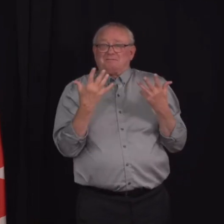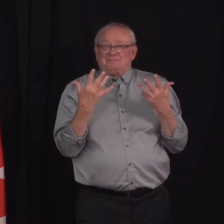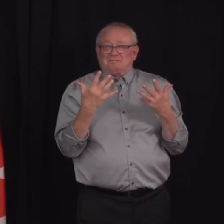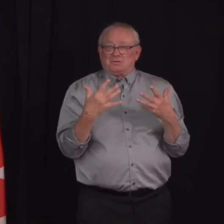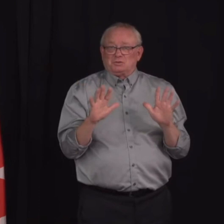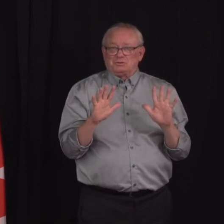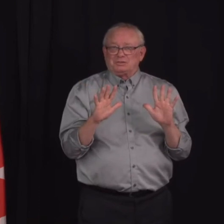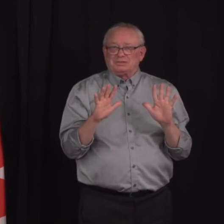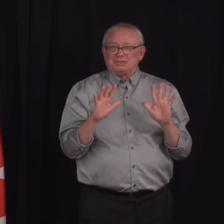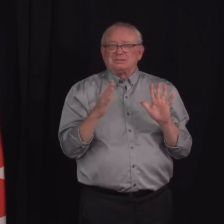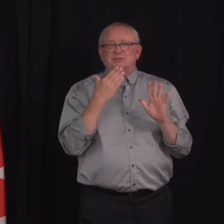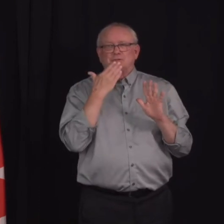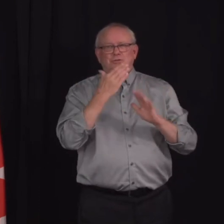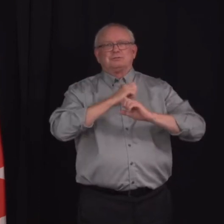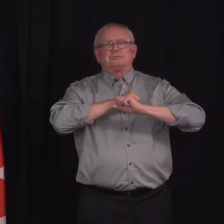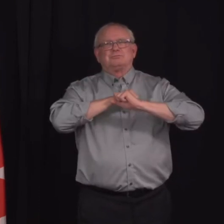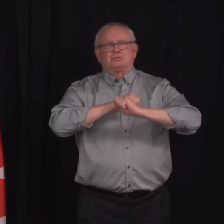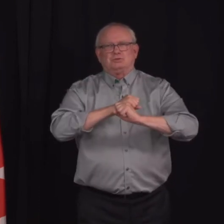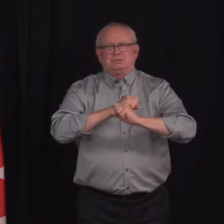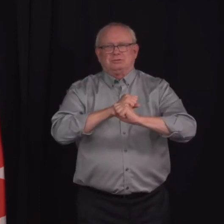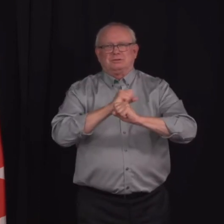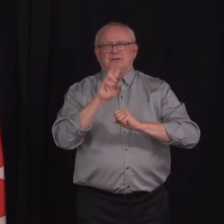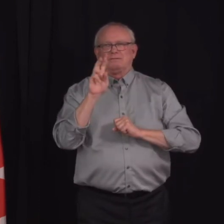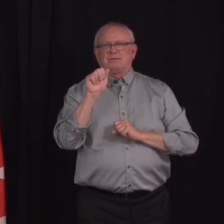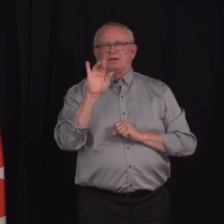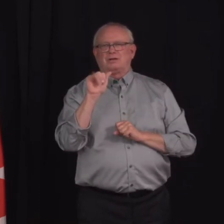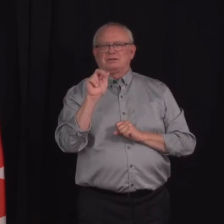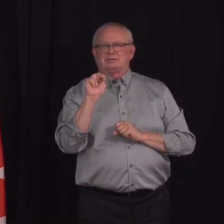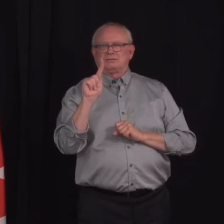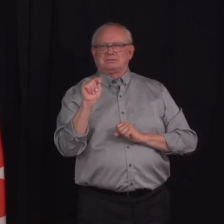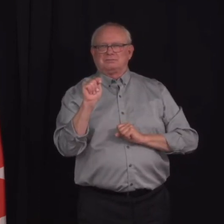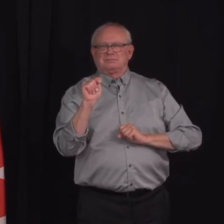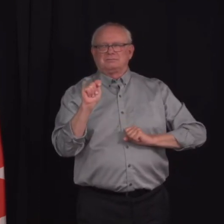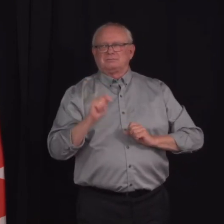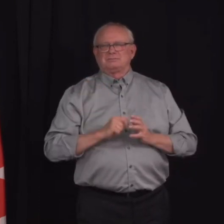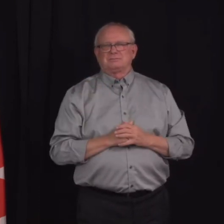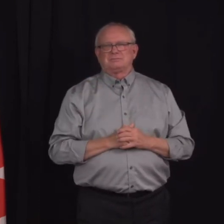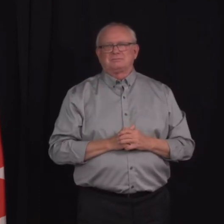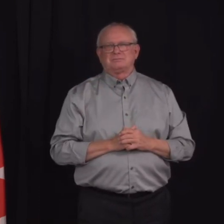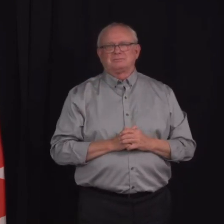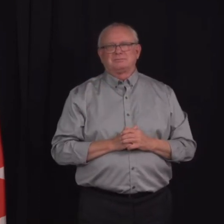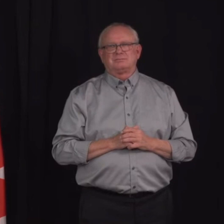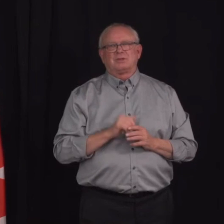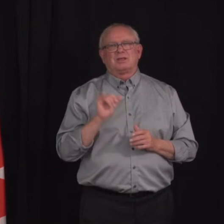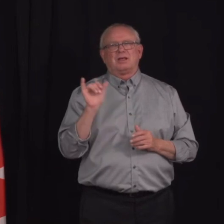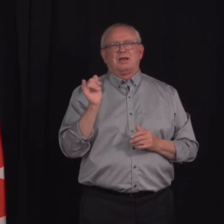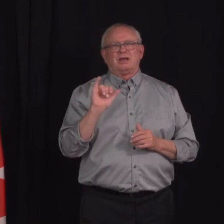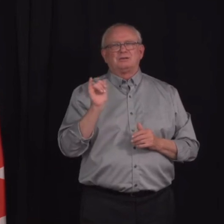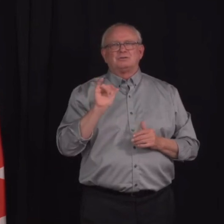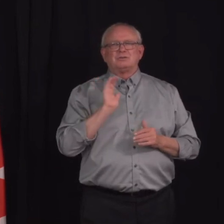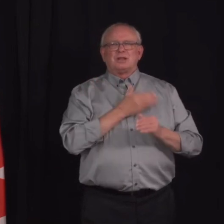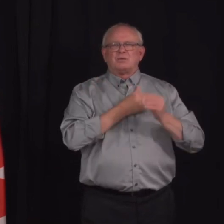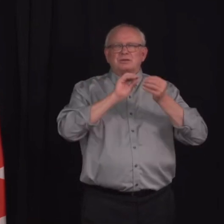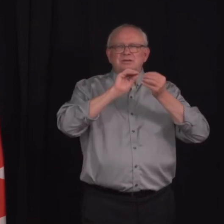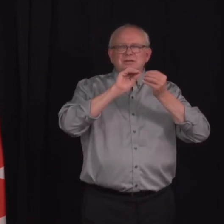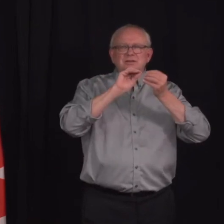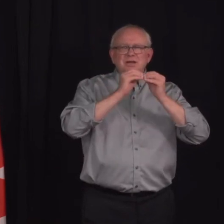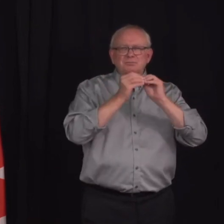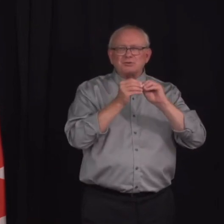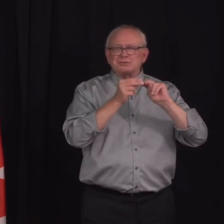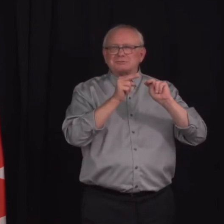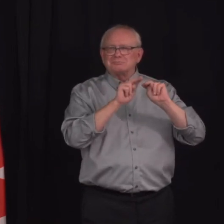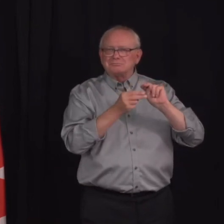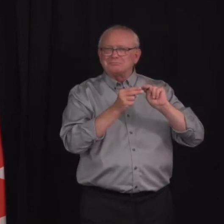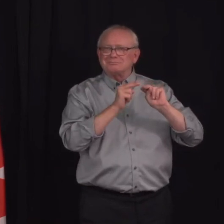The other thing is, as our numbers decrease the overall, the, you know, a more transmissible variant will